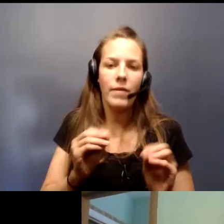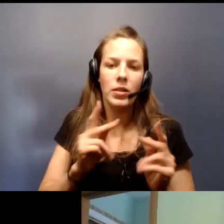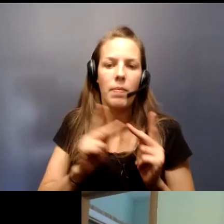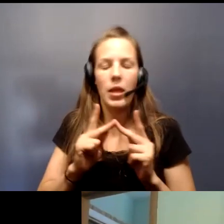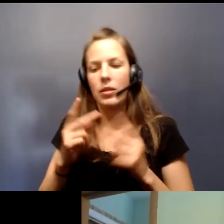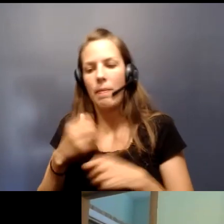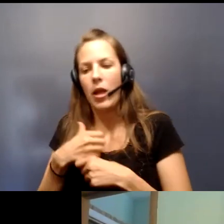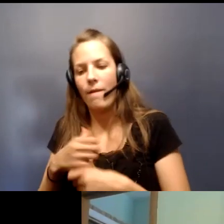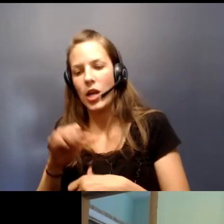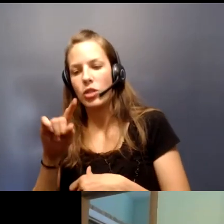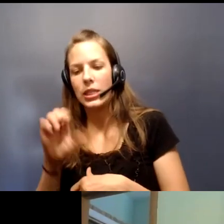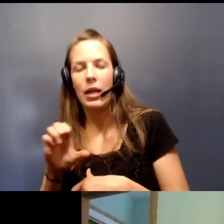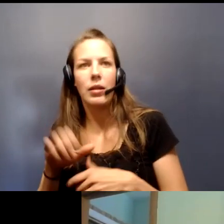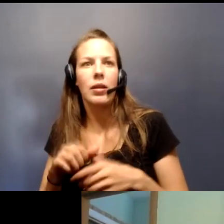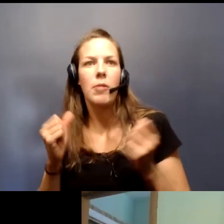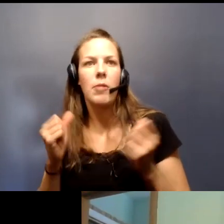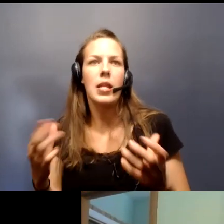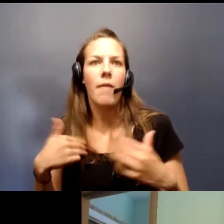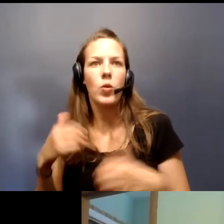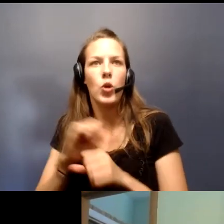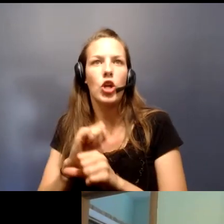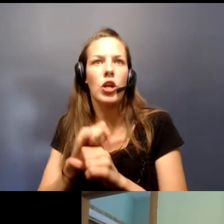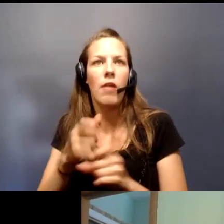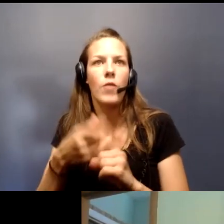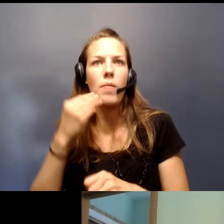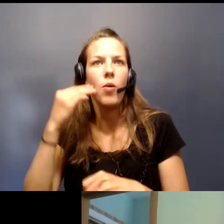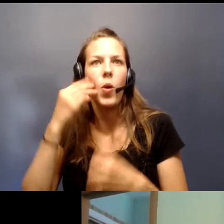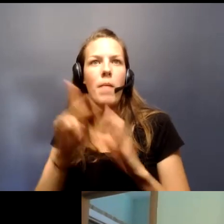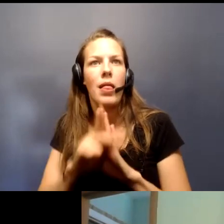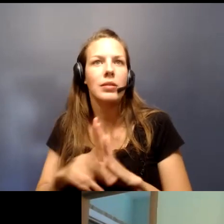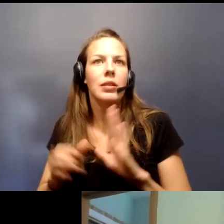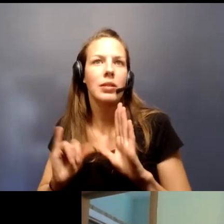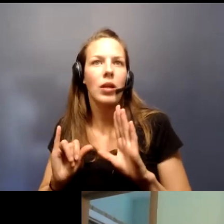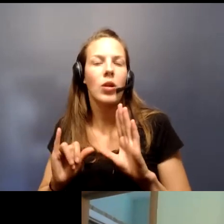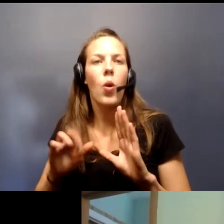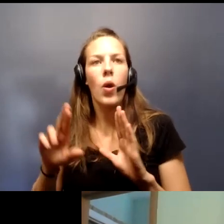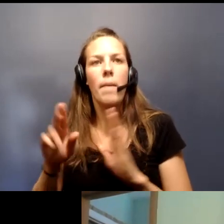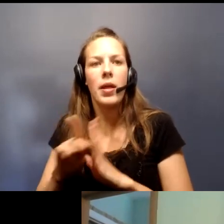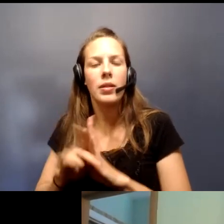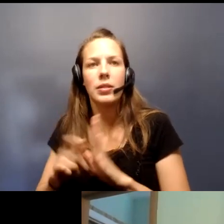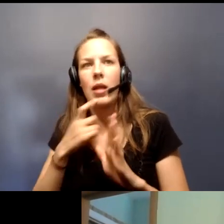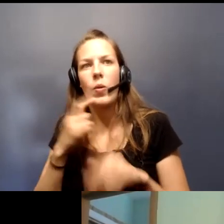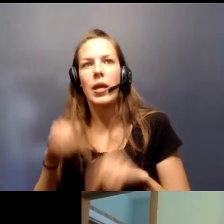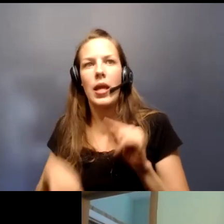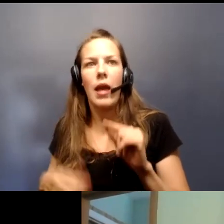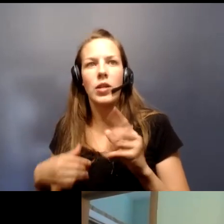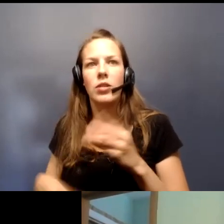many of them have either work from home policies still or policies that say we can't have additional visitors on